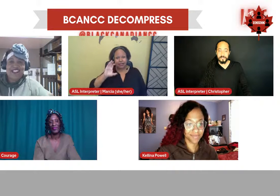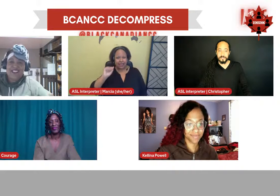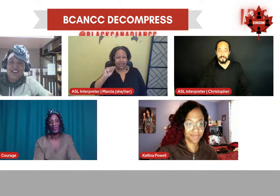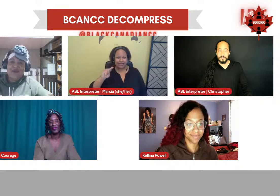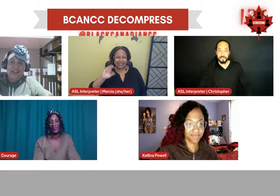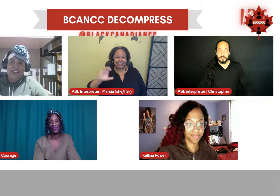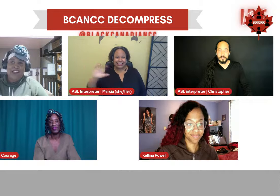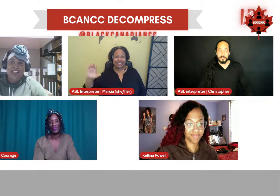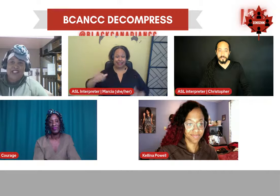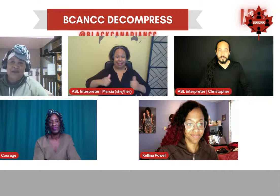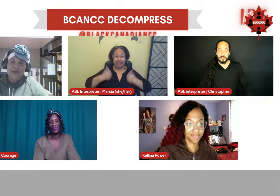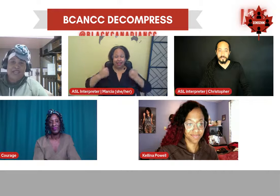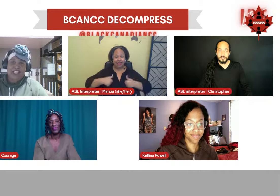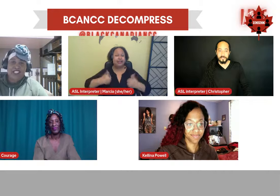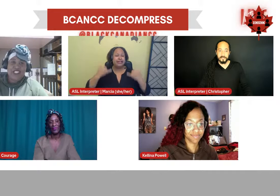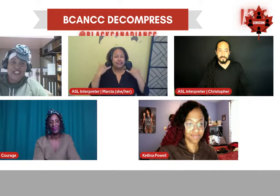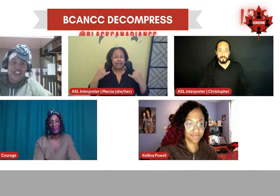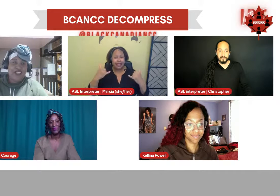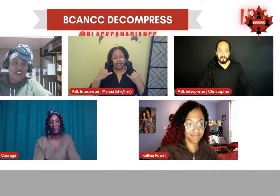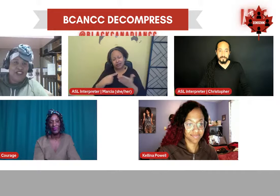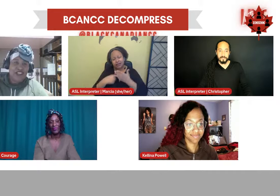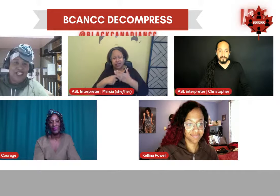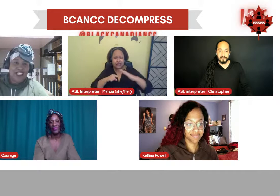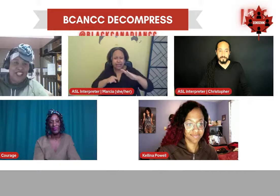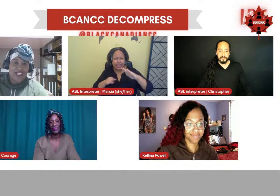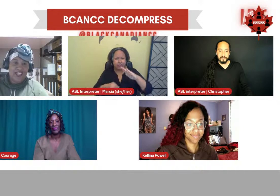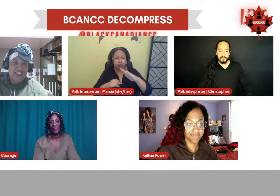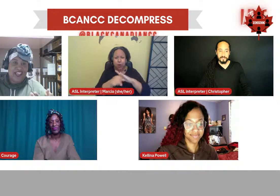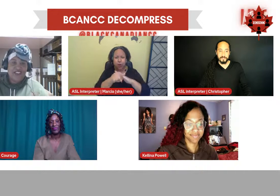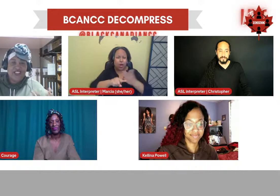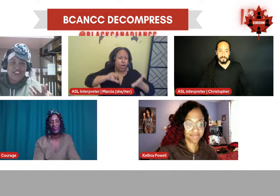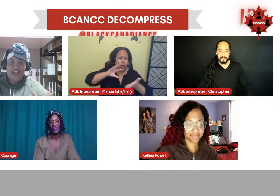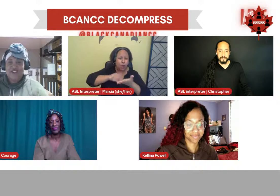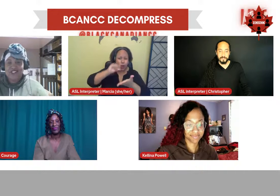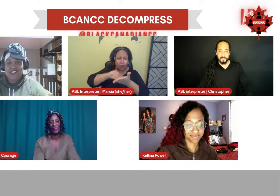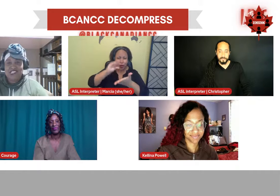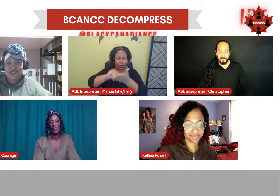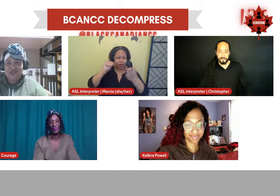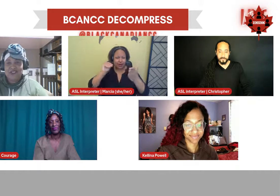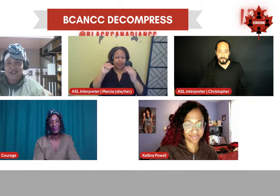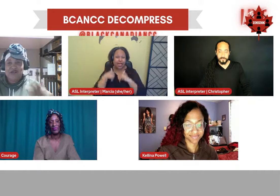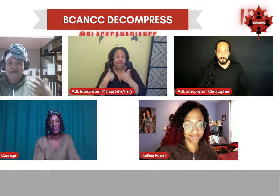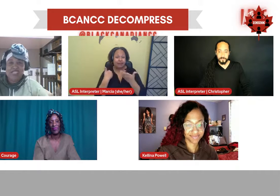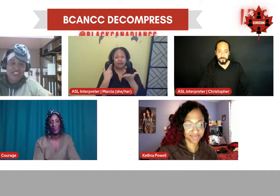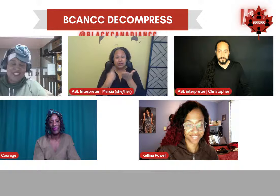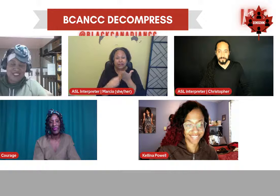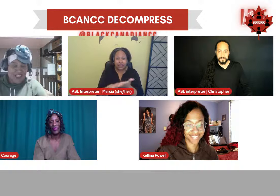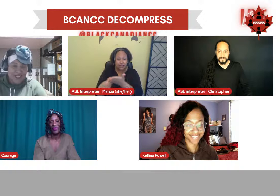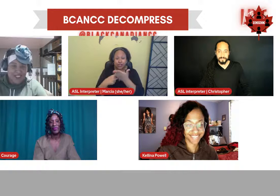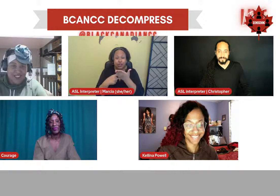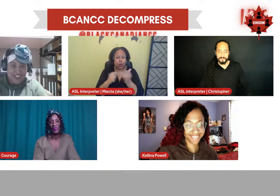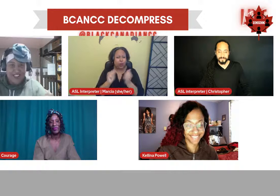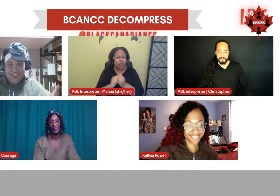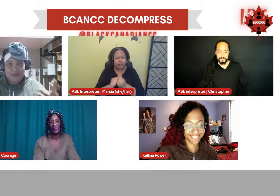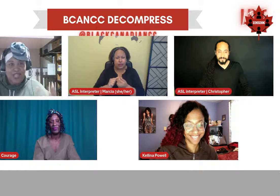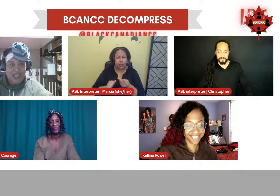is all about exploration and learning and having a conversation with amazing Black